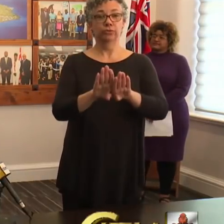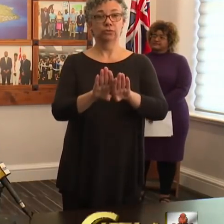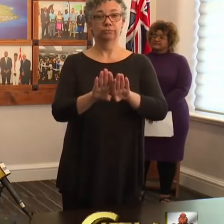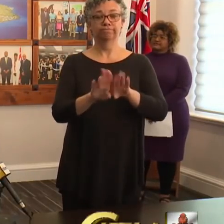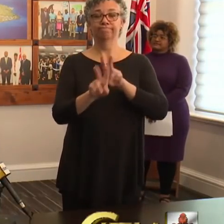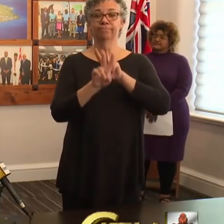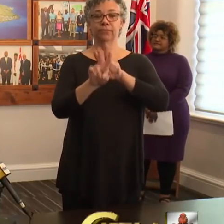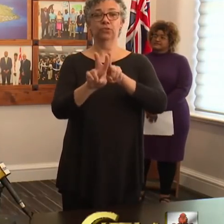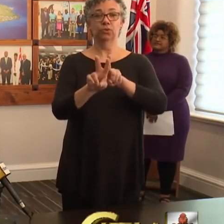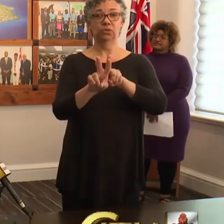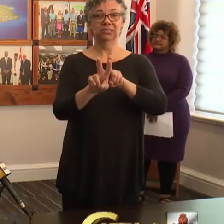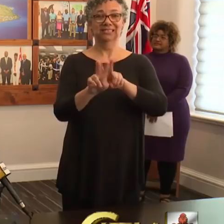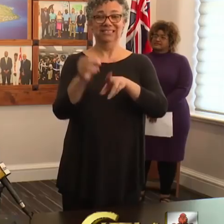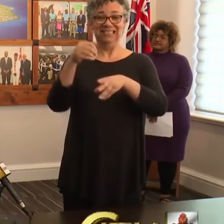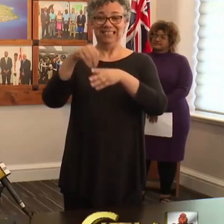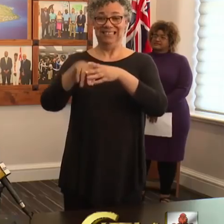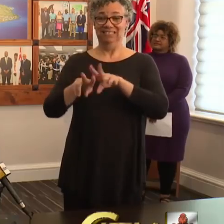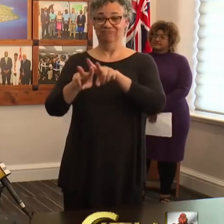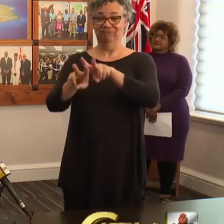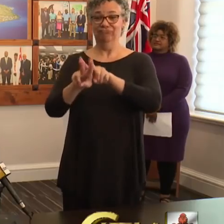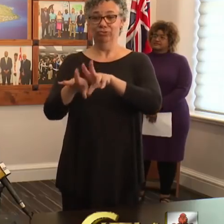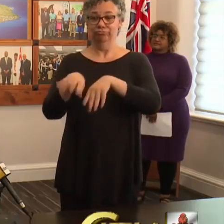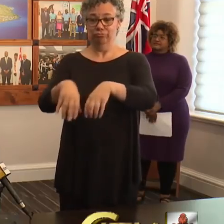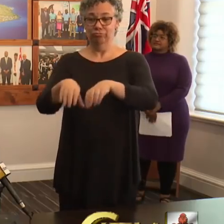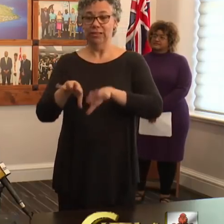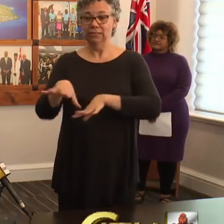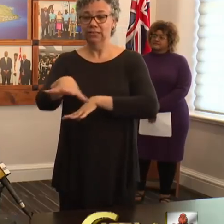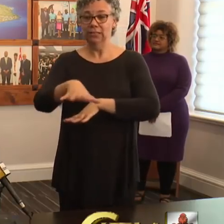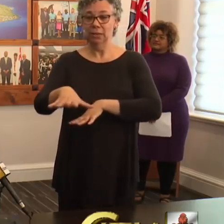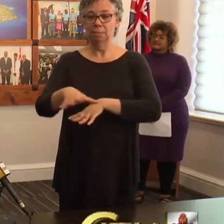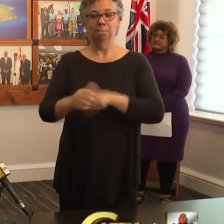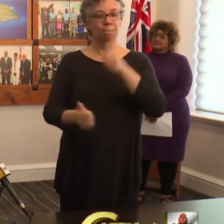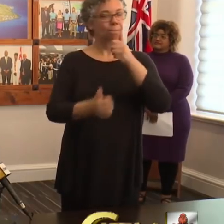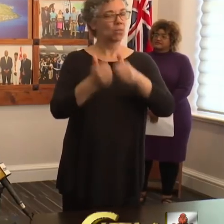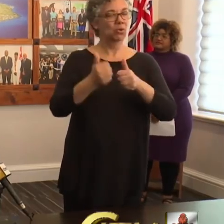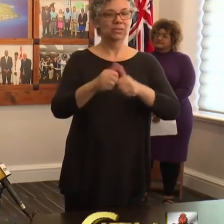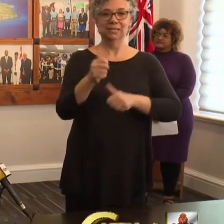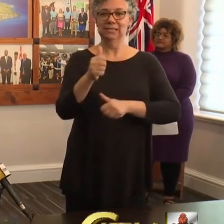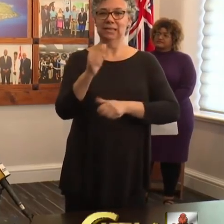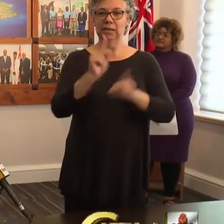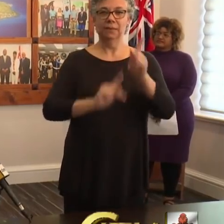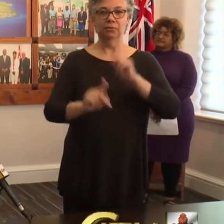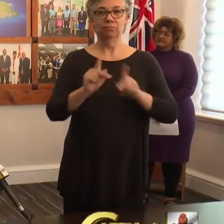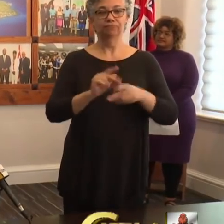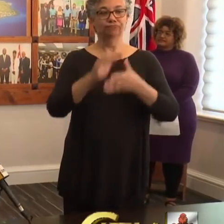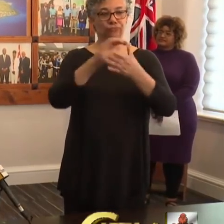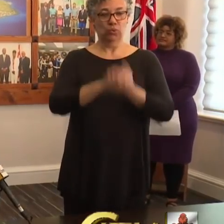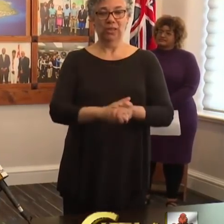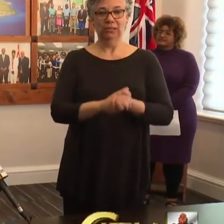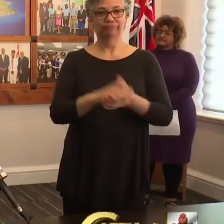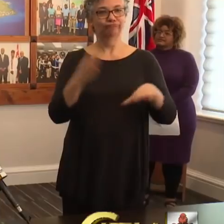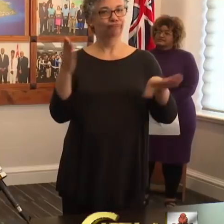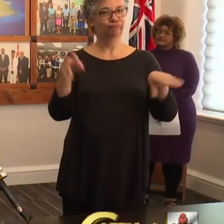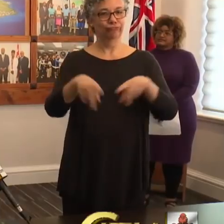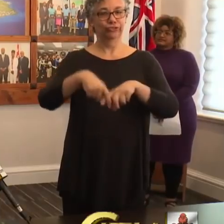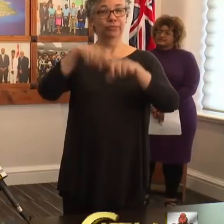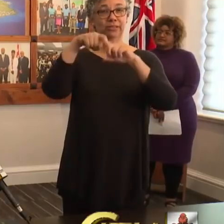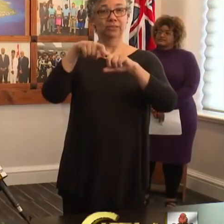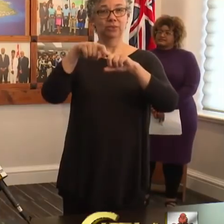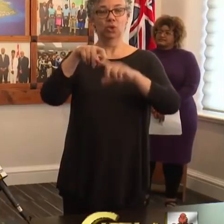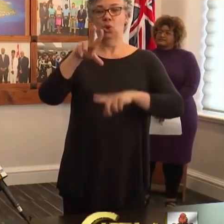Funerals should be conducted in cemeteries with a maximum of 10 mourners. Weddings are suspended. No